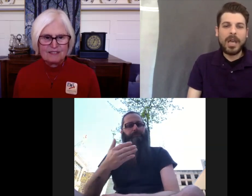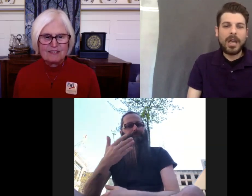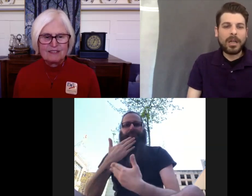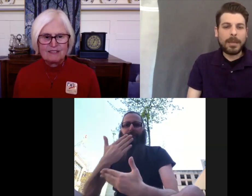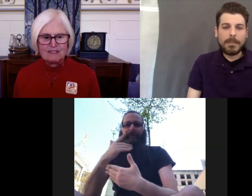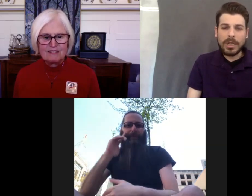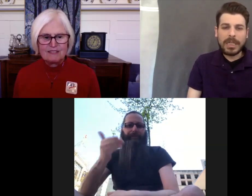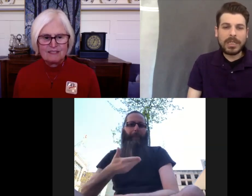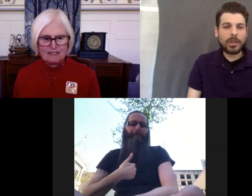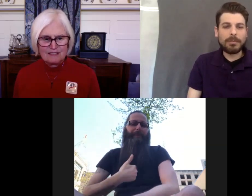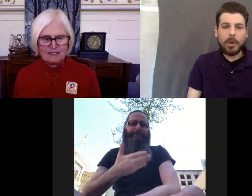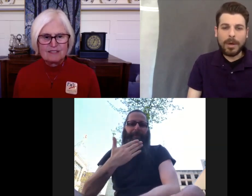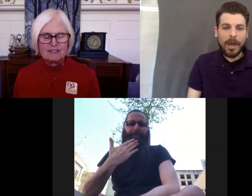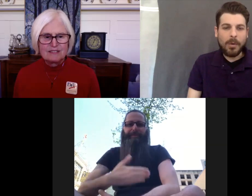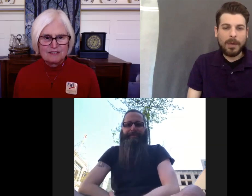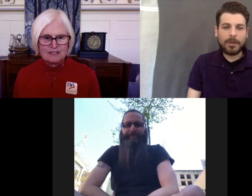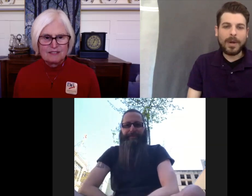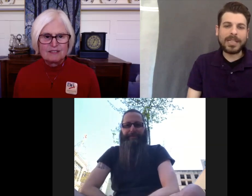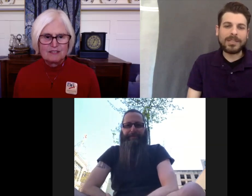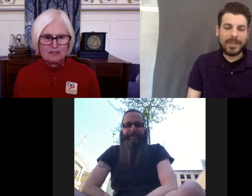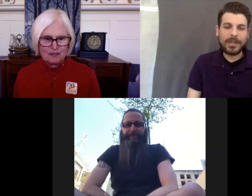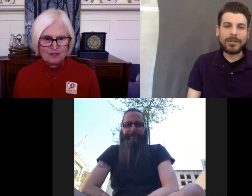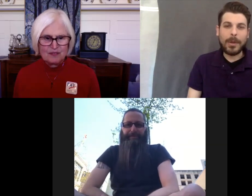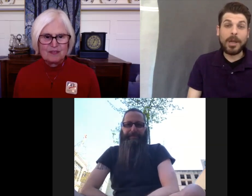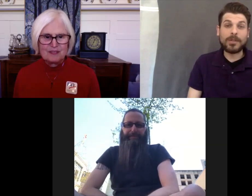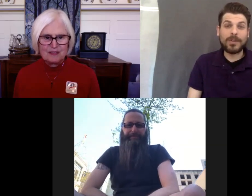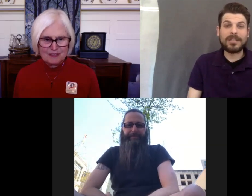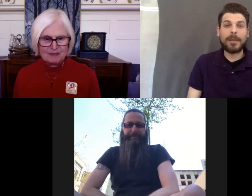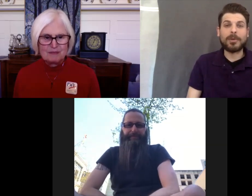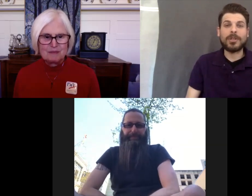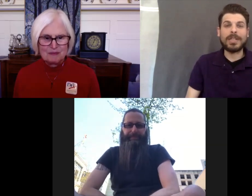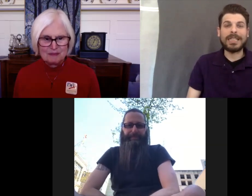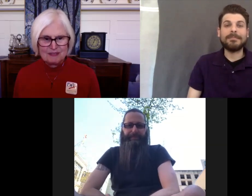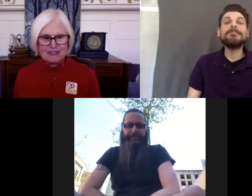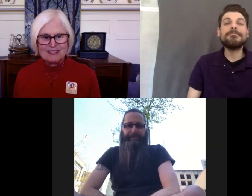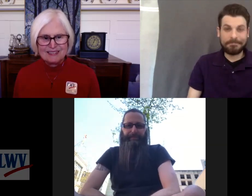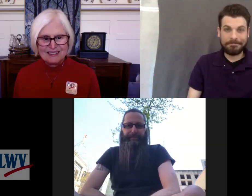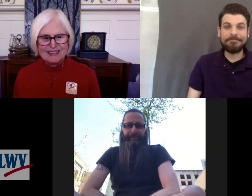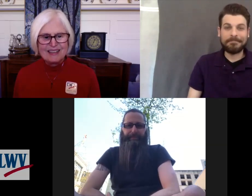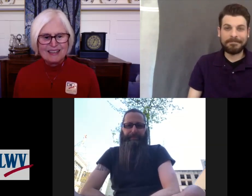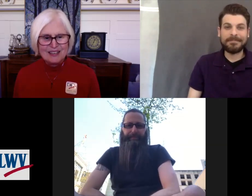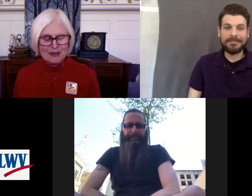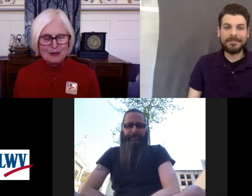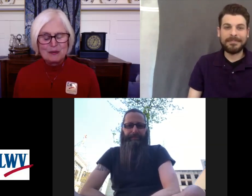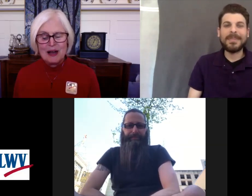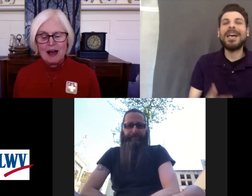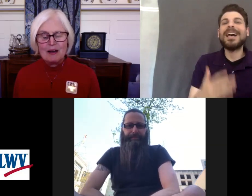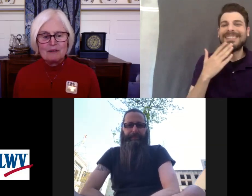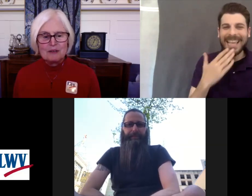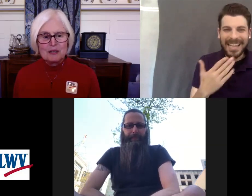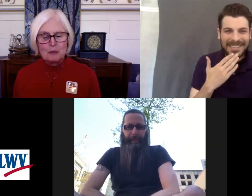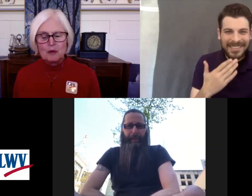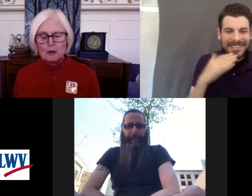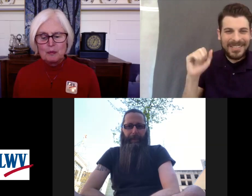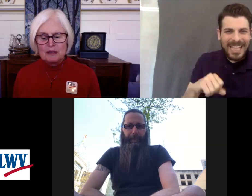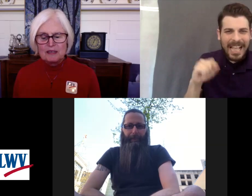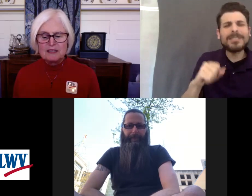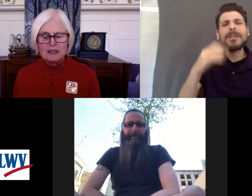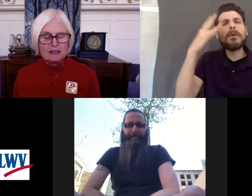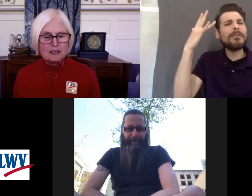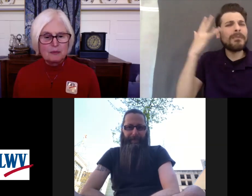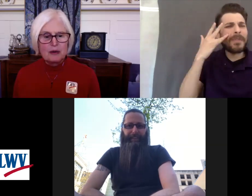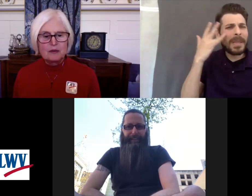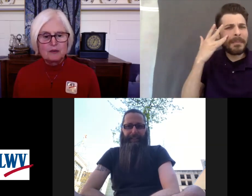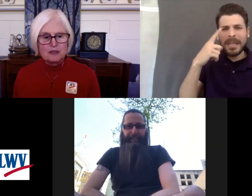the community to learn more about why we're running, so thank you so much for this opportunity. Thank you. Philip, will you